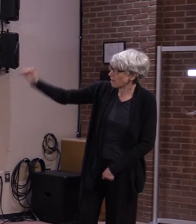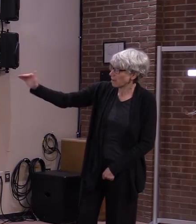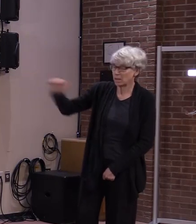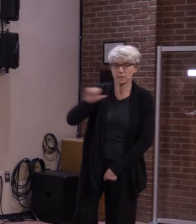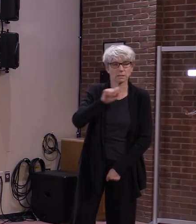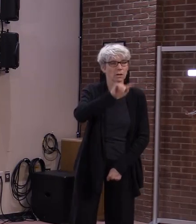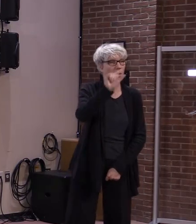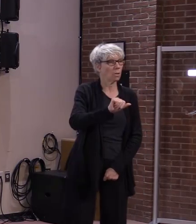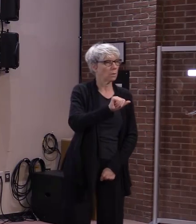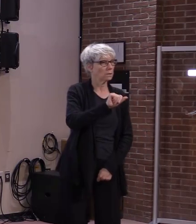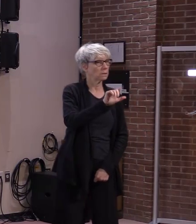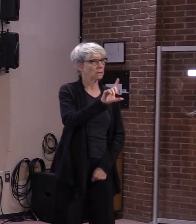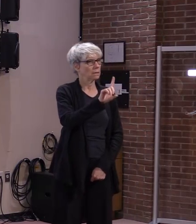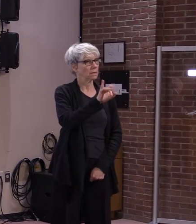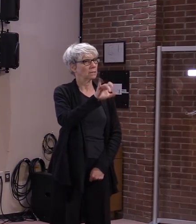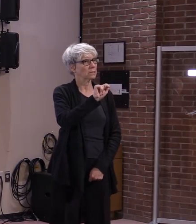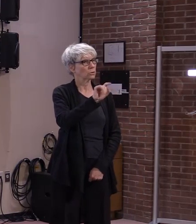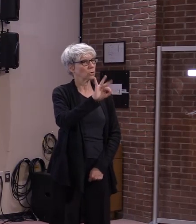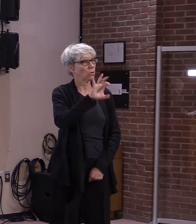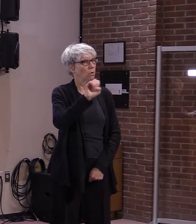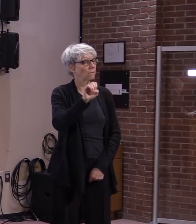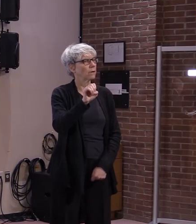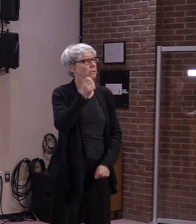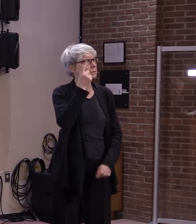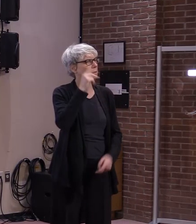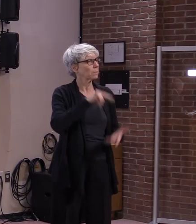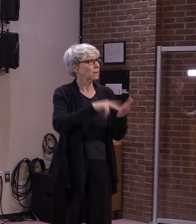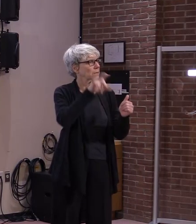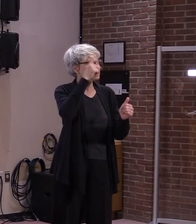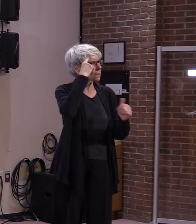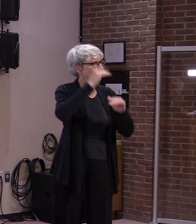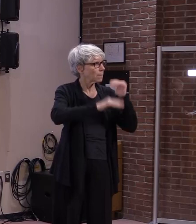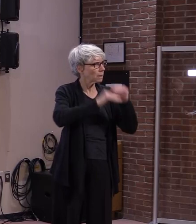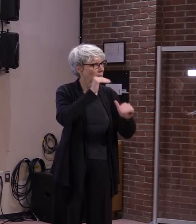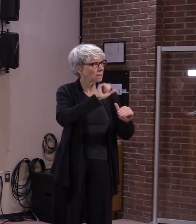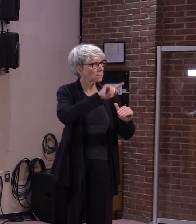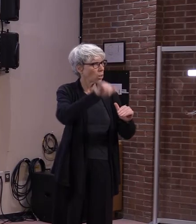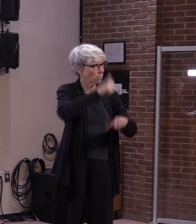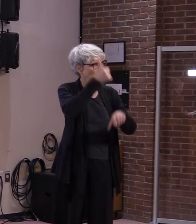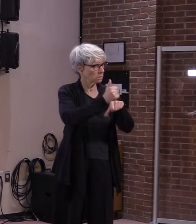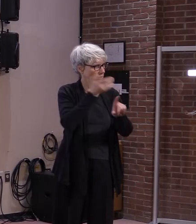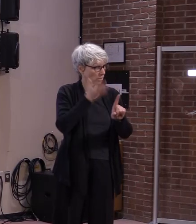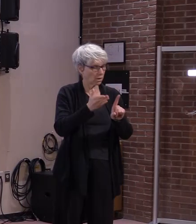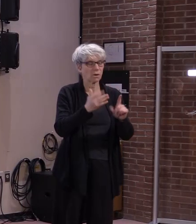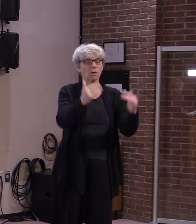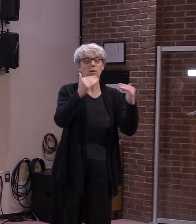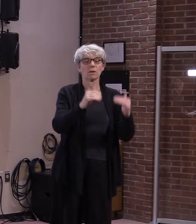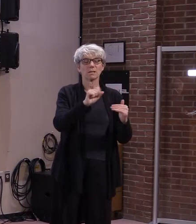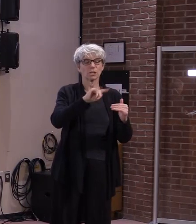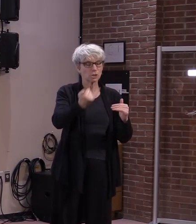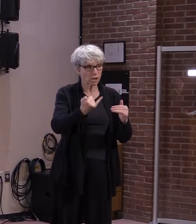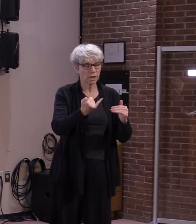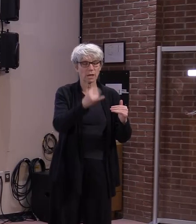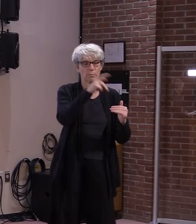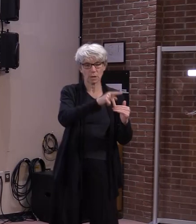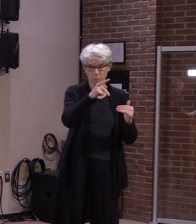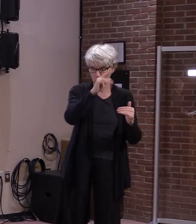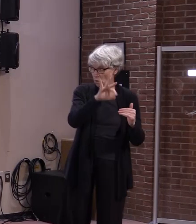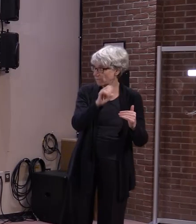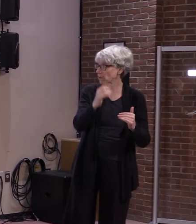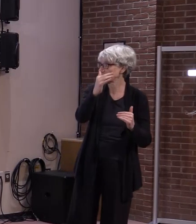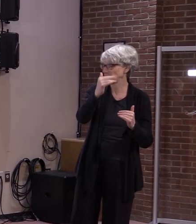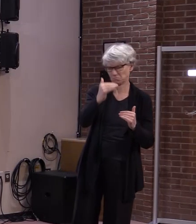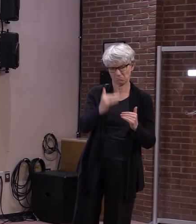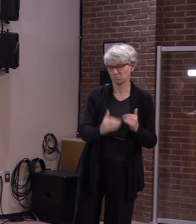district office, the state office building in St. Albans, the St. Johnsbury Probation and Parole Office,